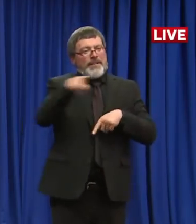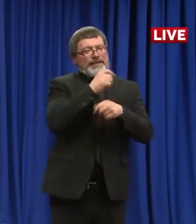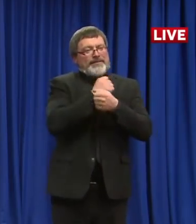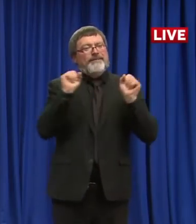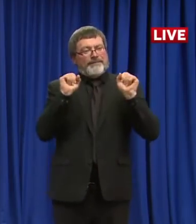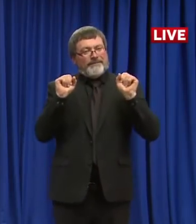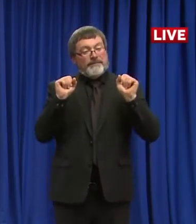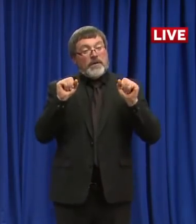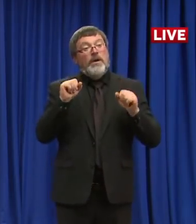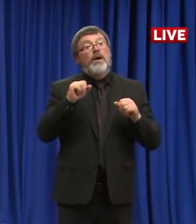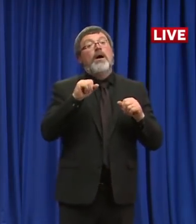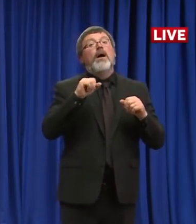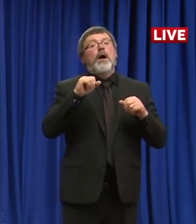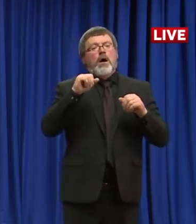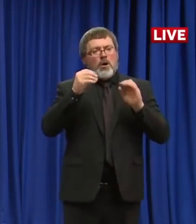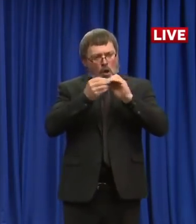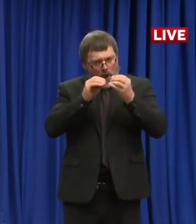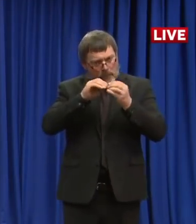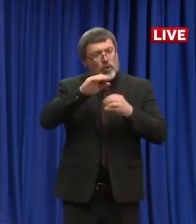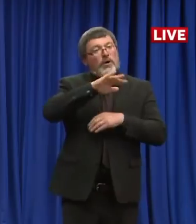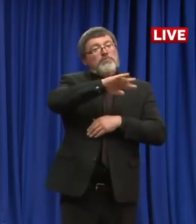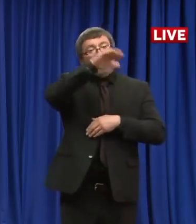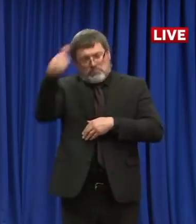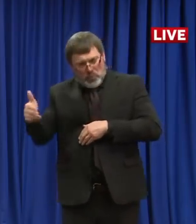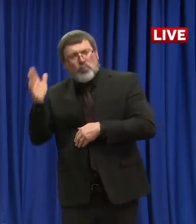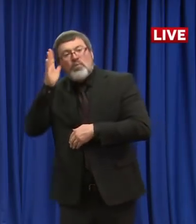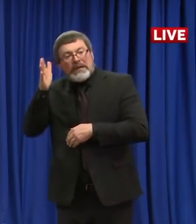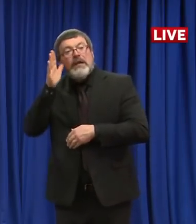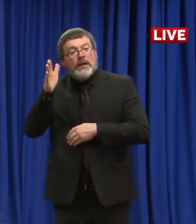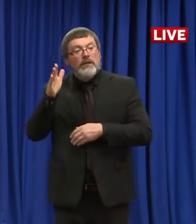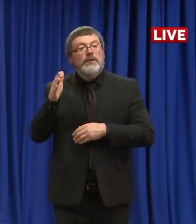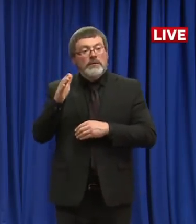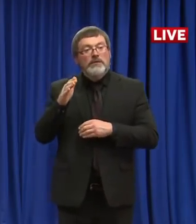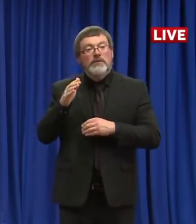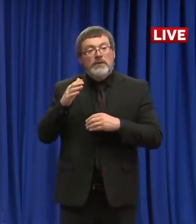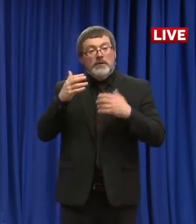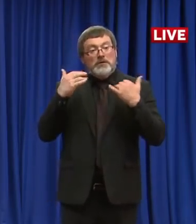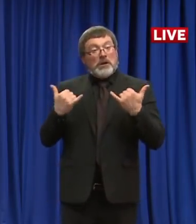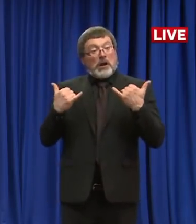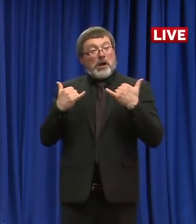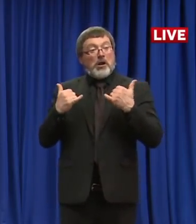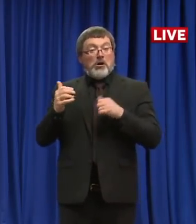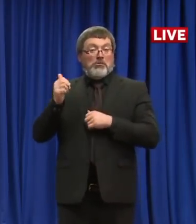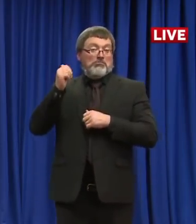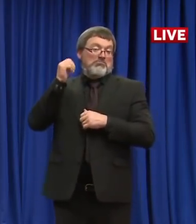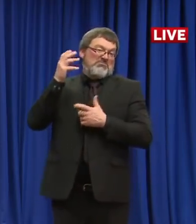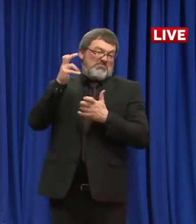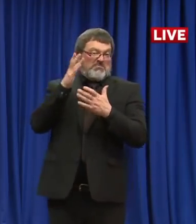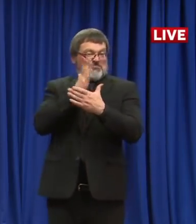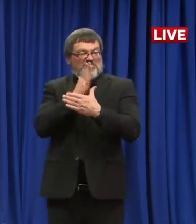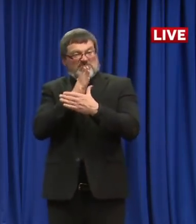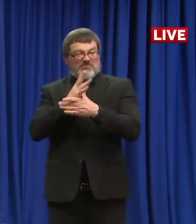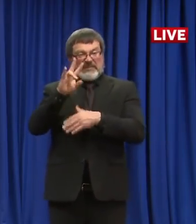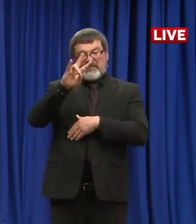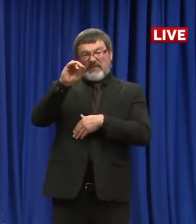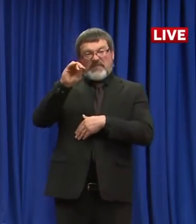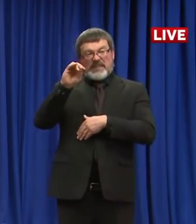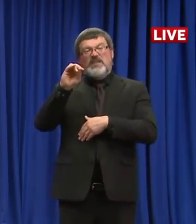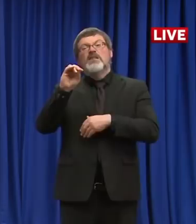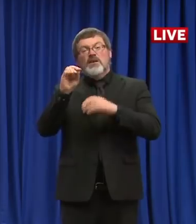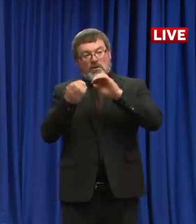is, had 70 plus new cases reported today, 70 new cases today for deaths.